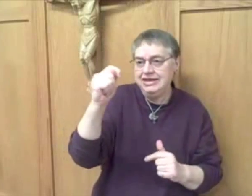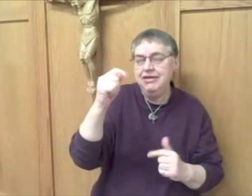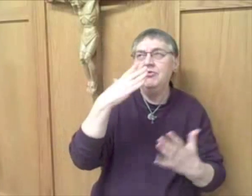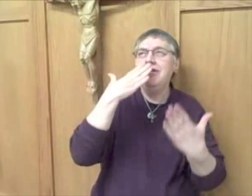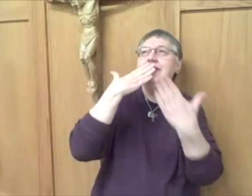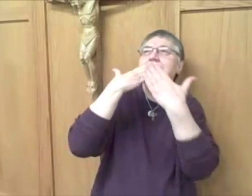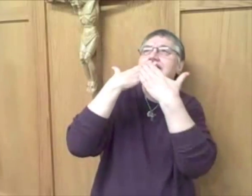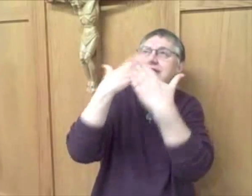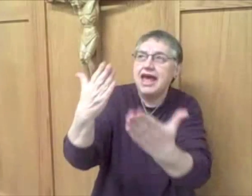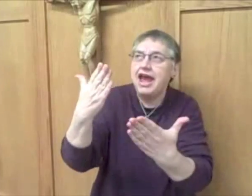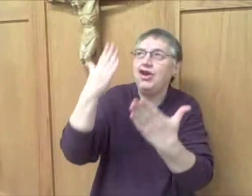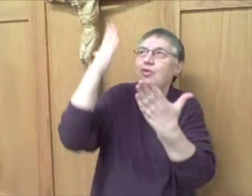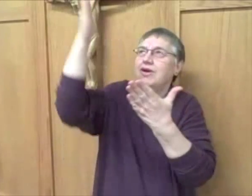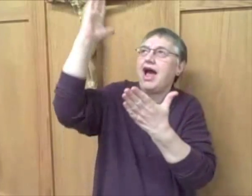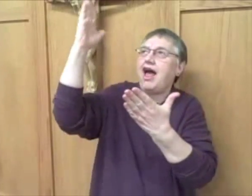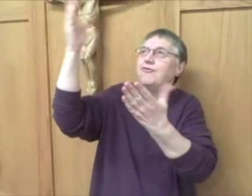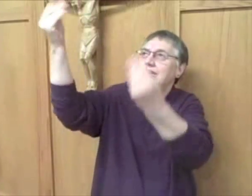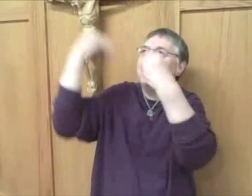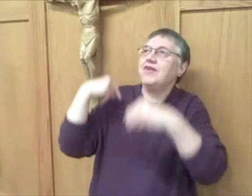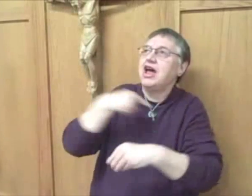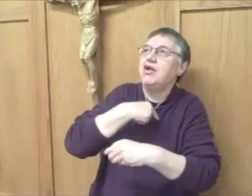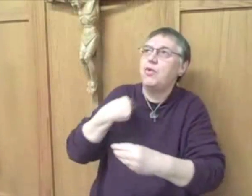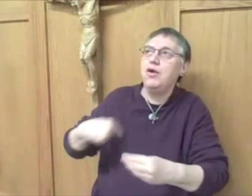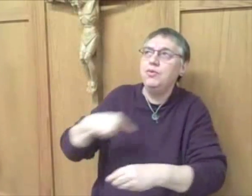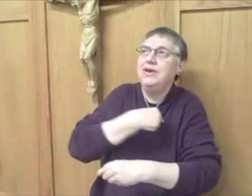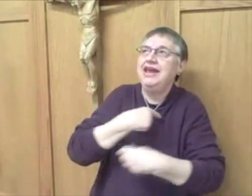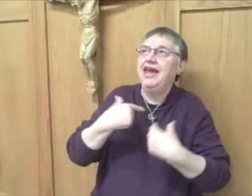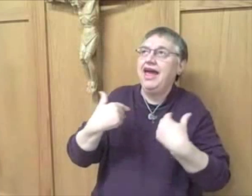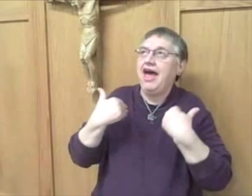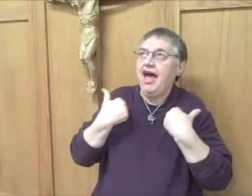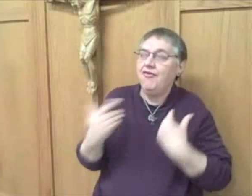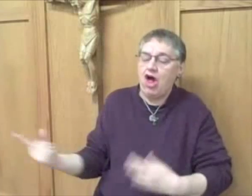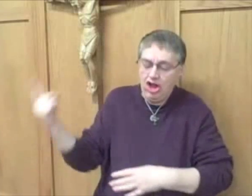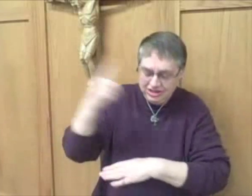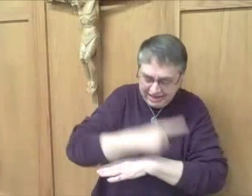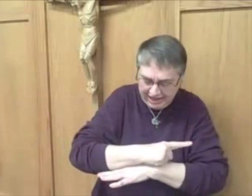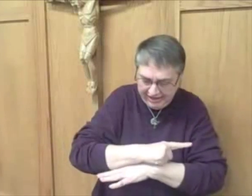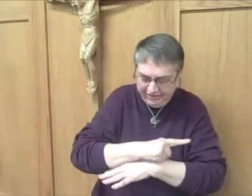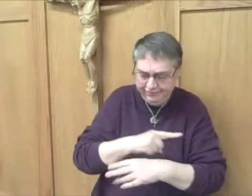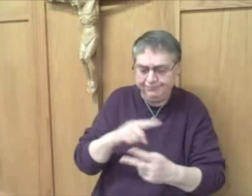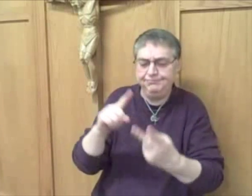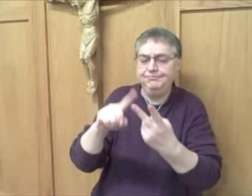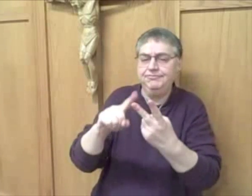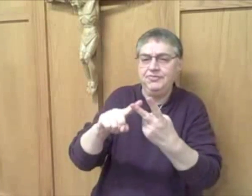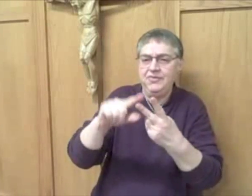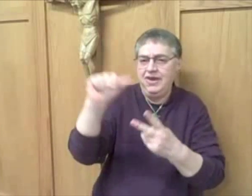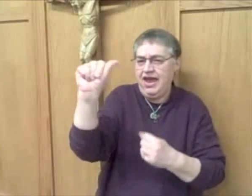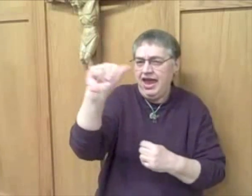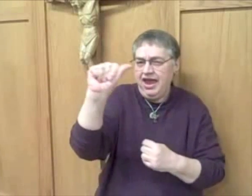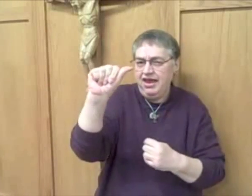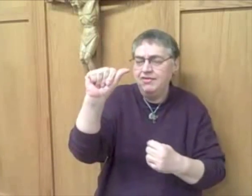TAPS system. I thank God for everything that he gives us every day.